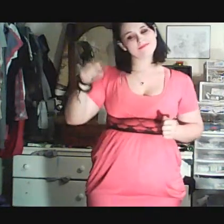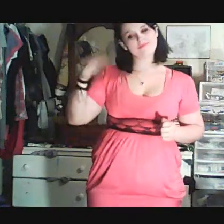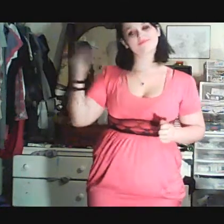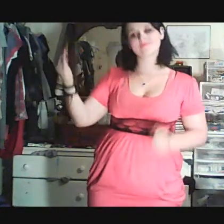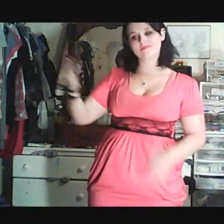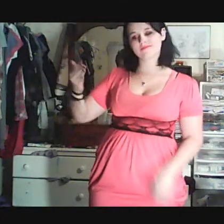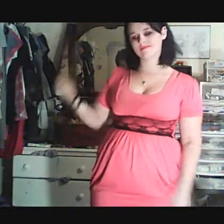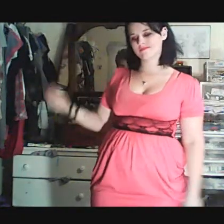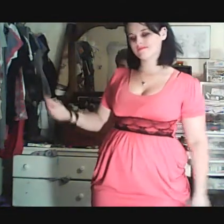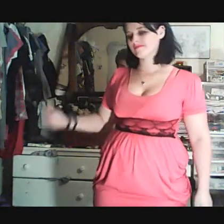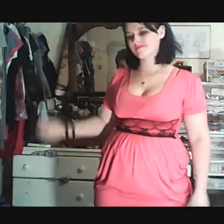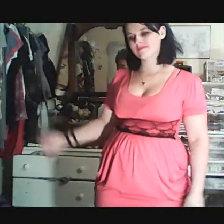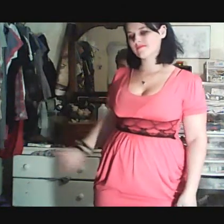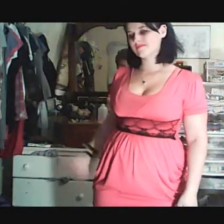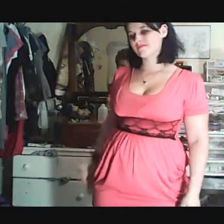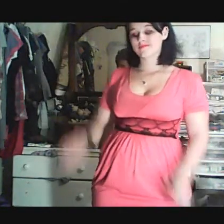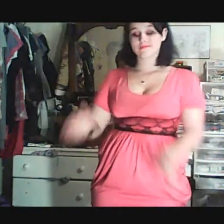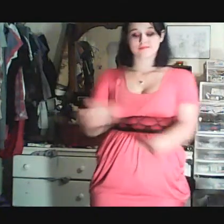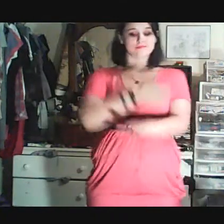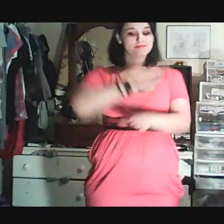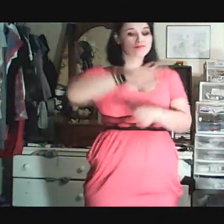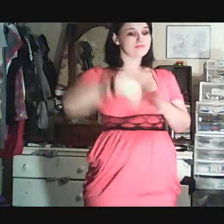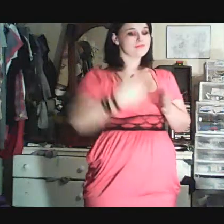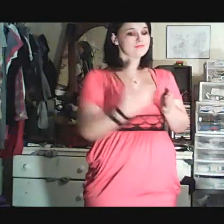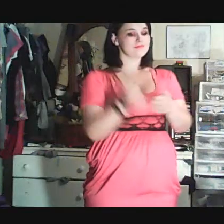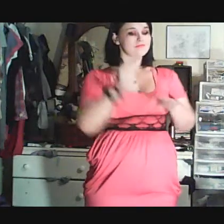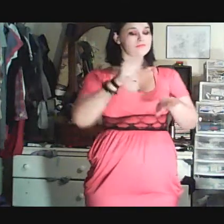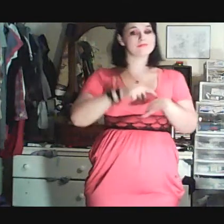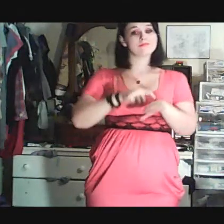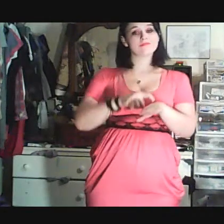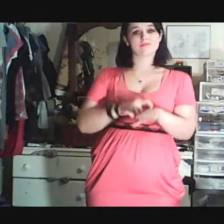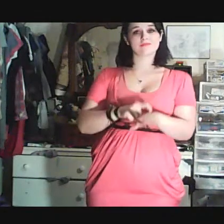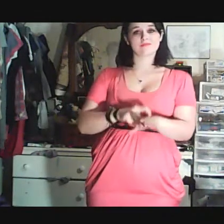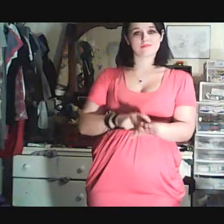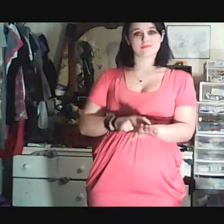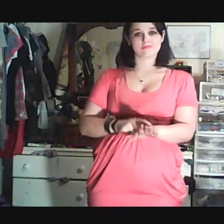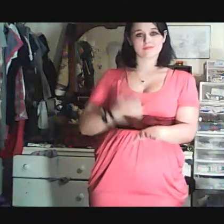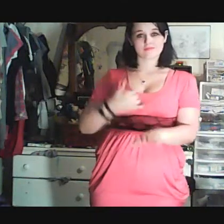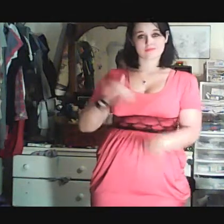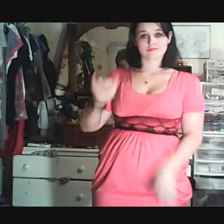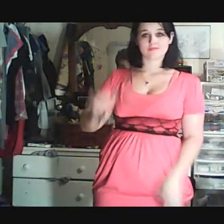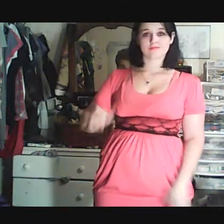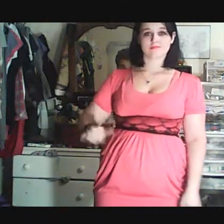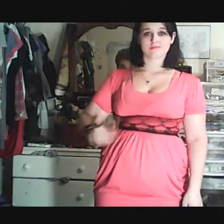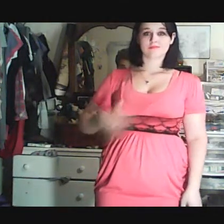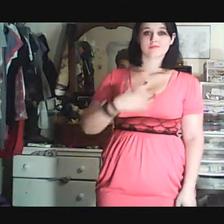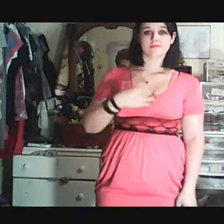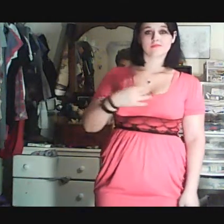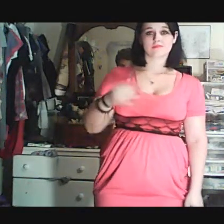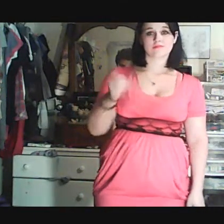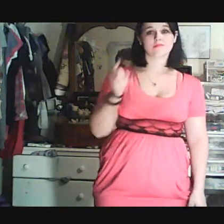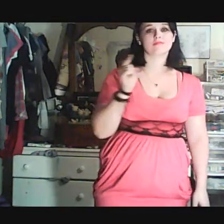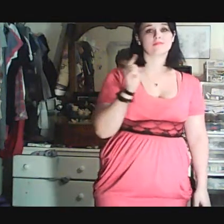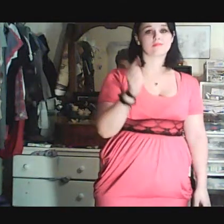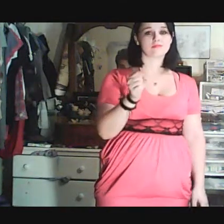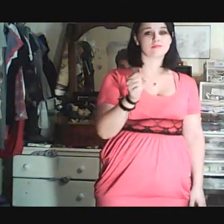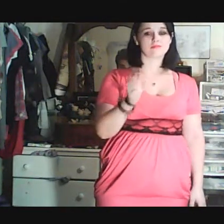wonder at all. After all this time, I'm still into you.